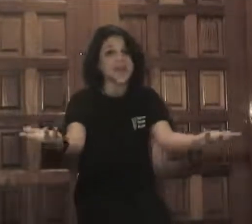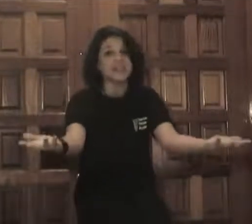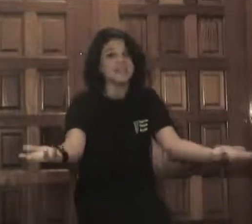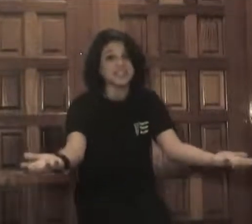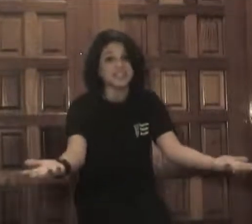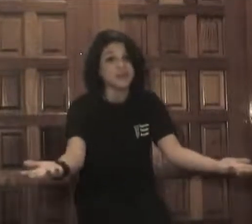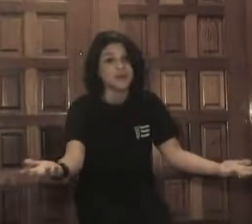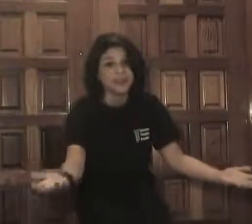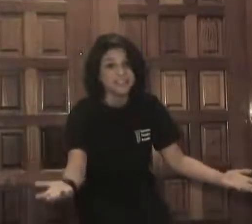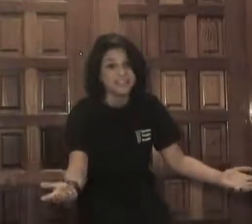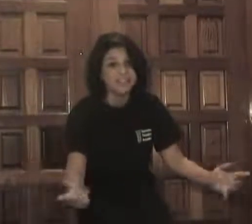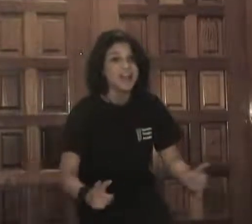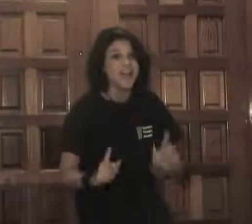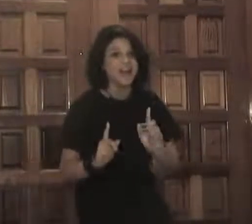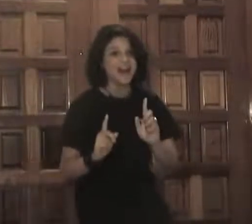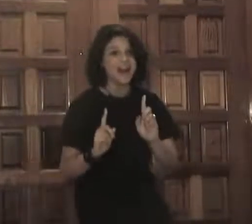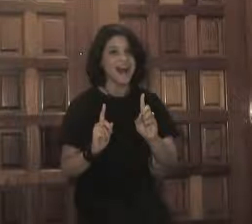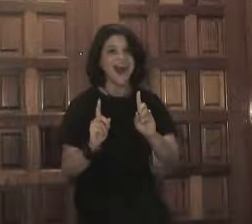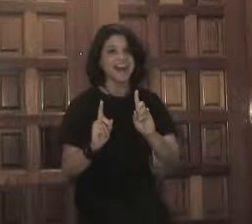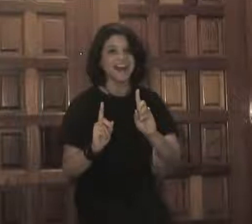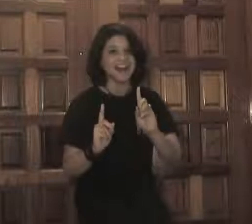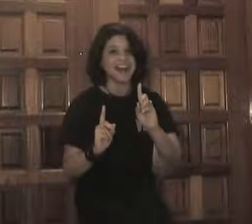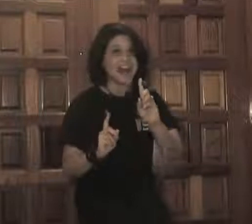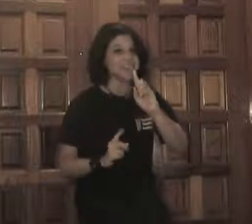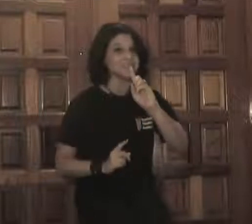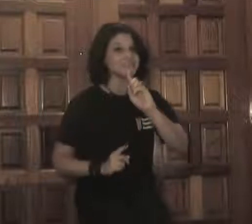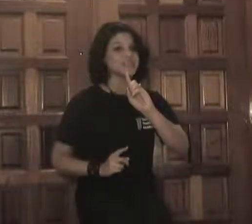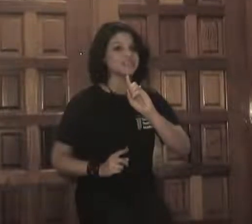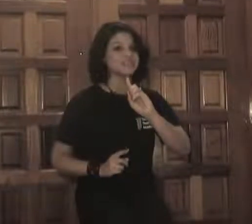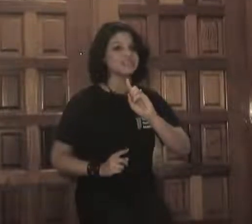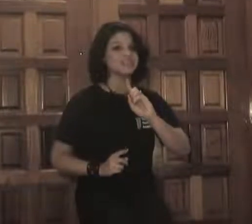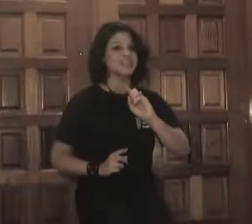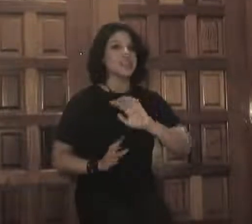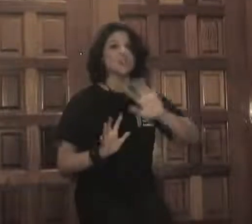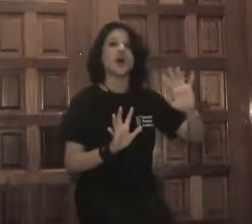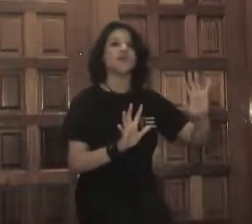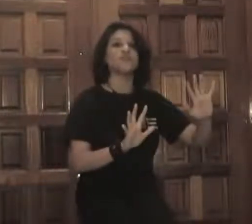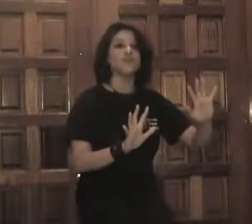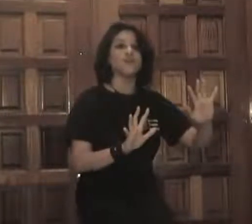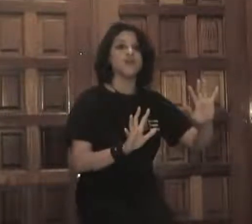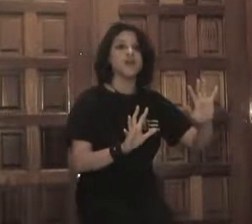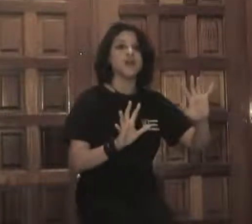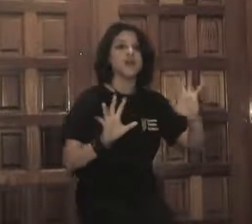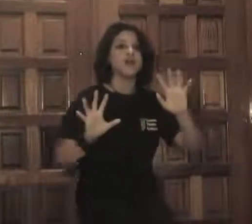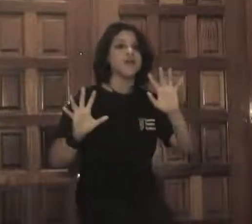You just dug yourself out of your grave. You don't have the energy to go hunting. I have the solution.